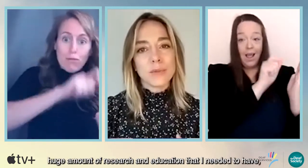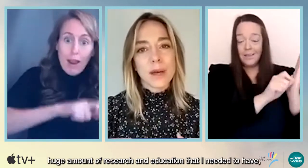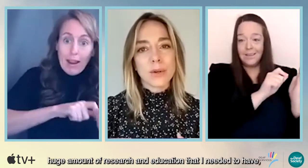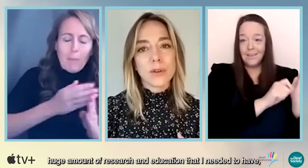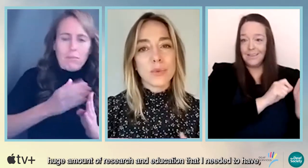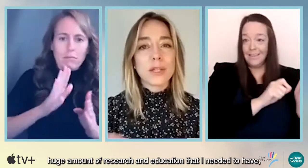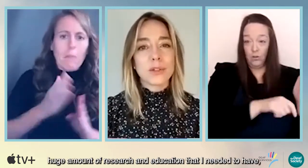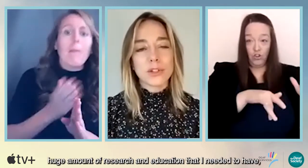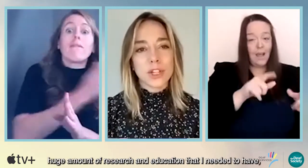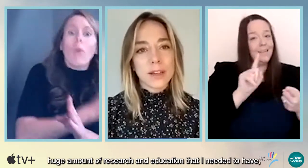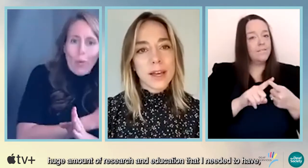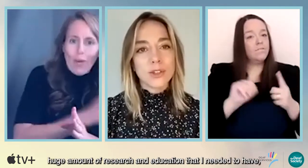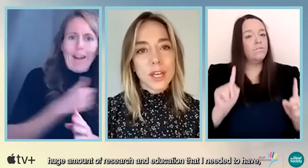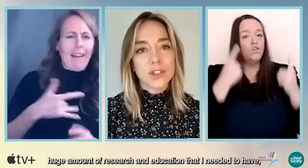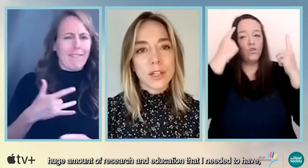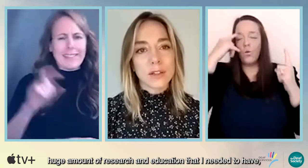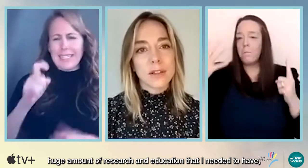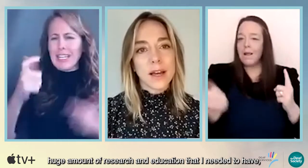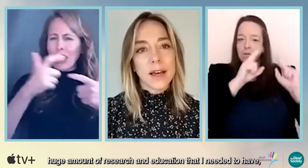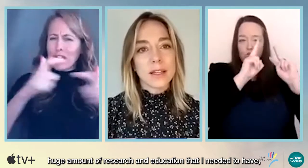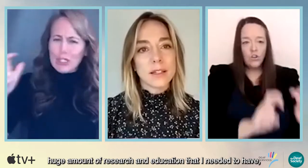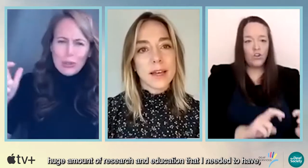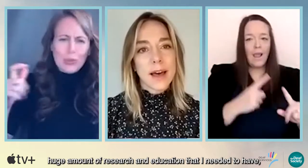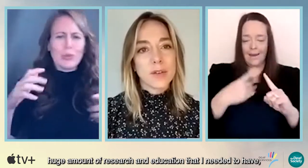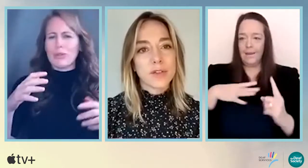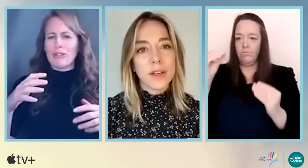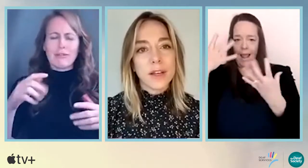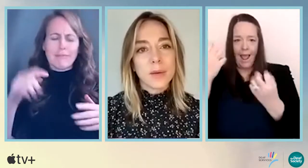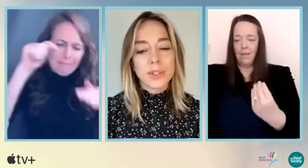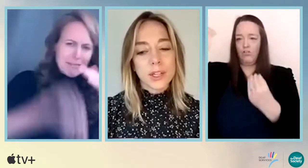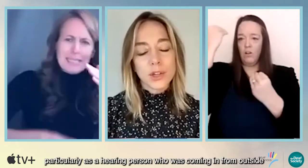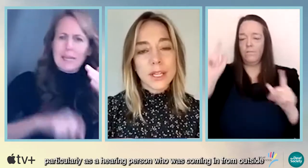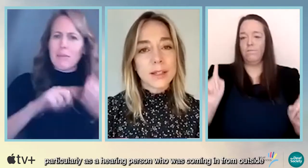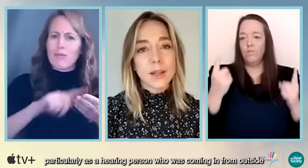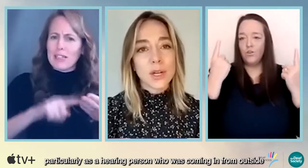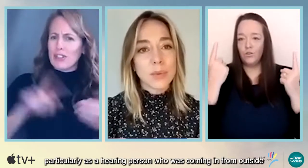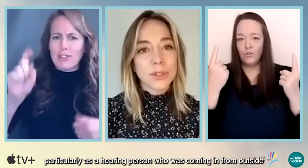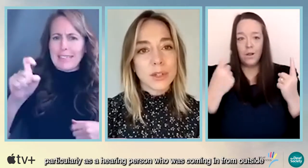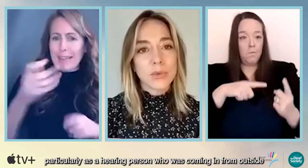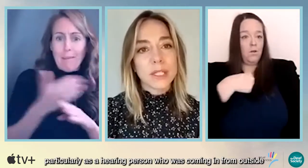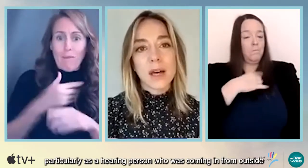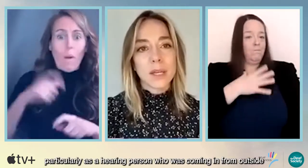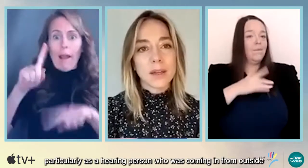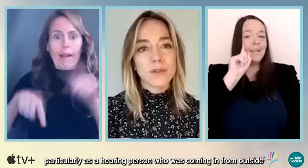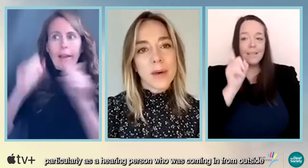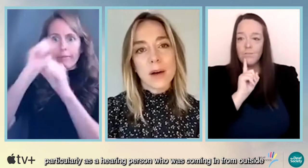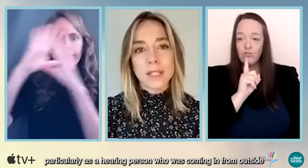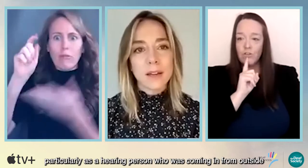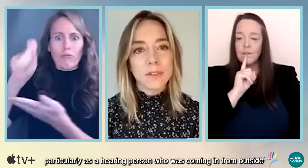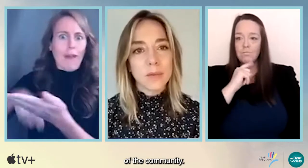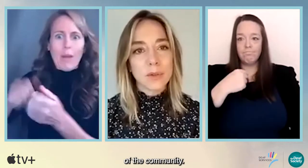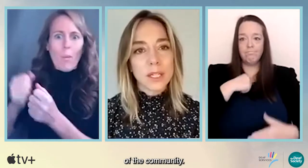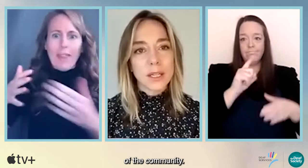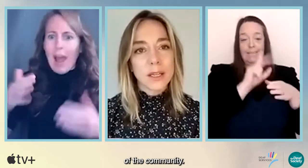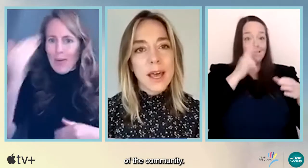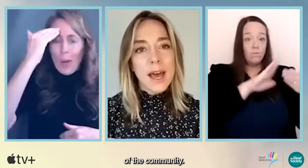a huge amount of research and education that I needed to have, particularly as a hearing person who was coming in from outside